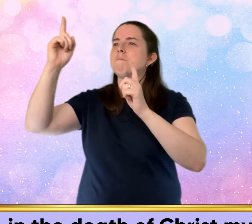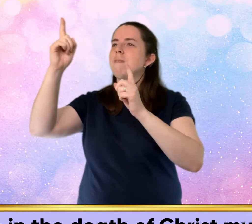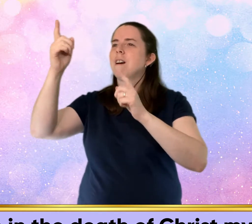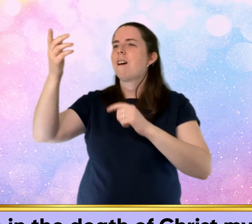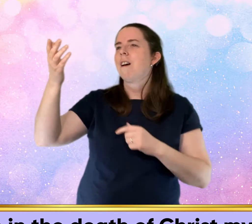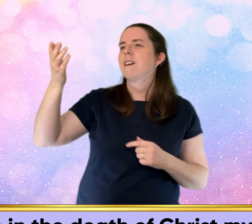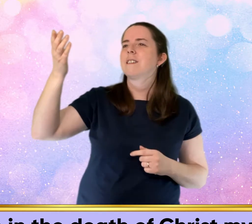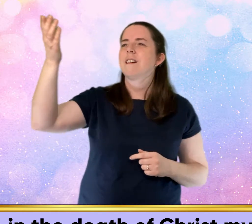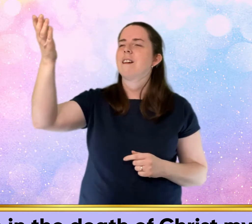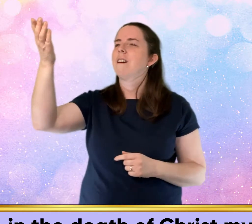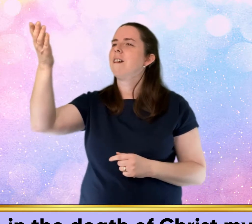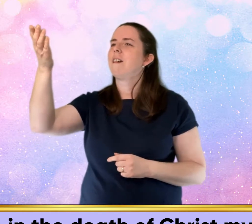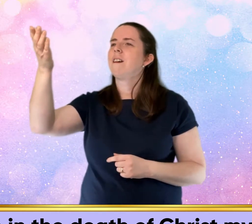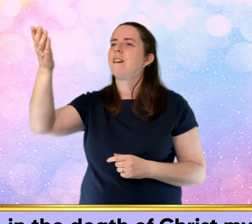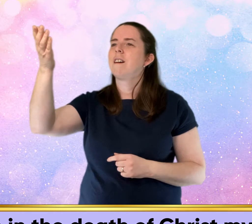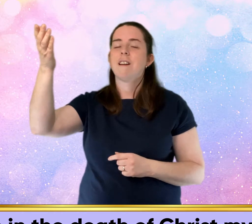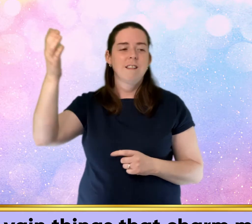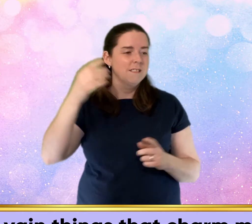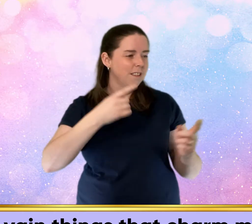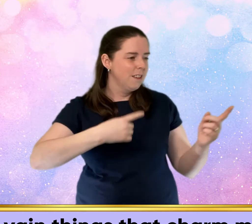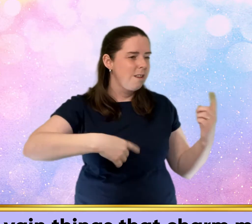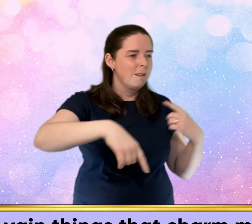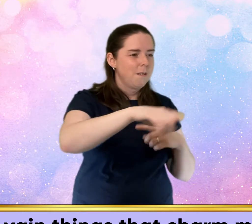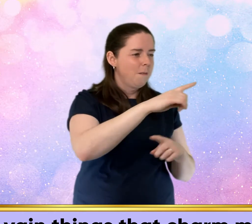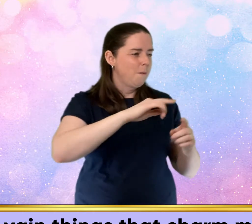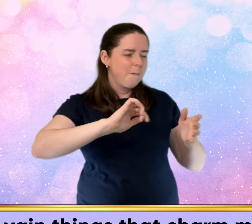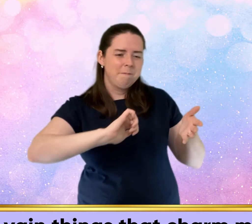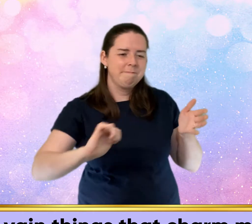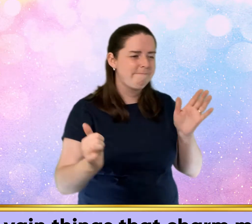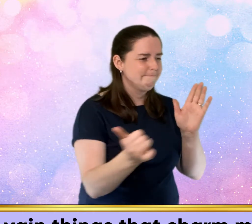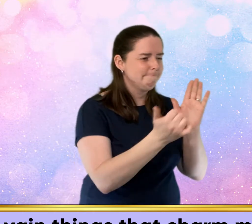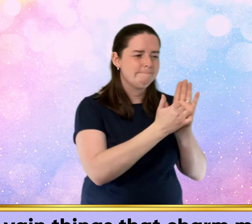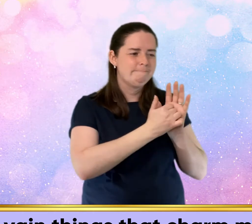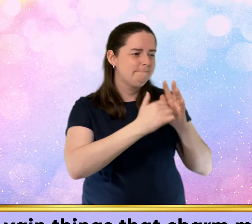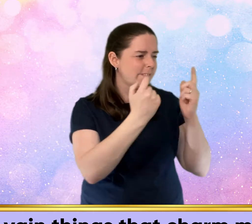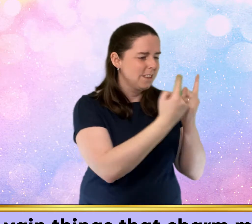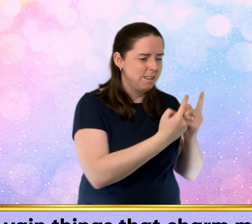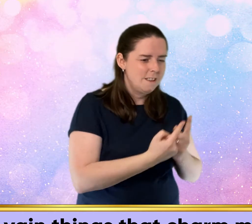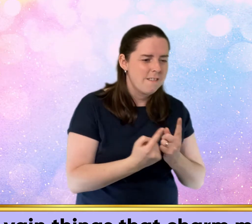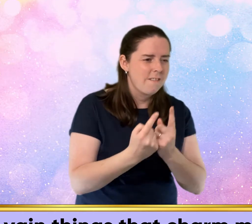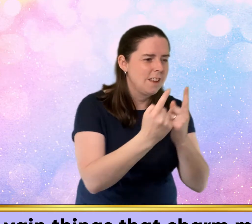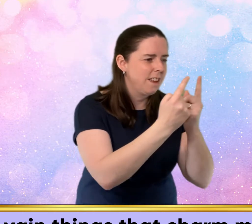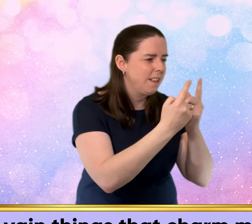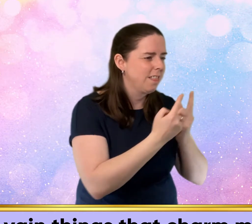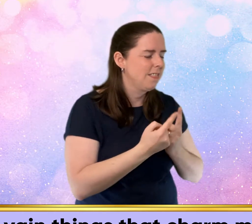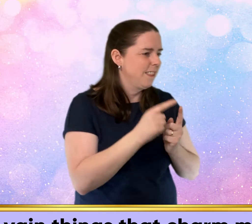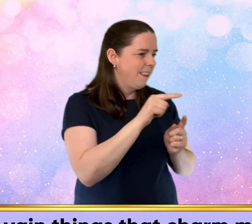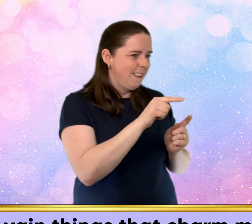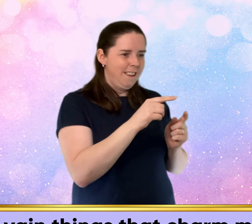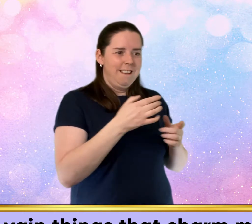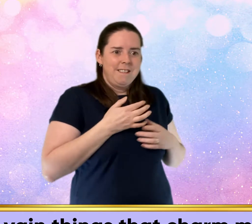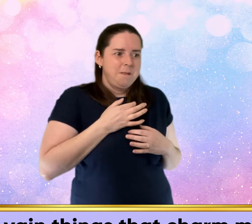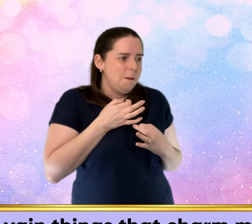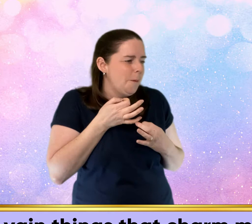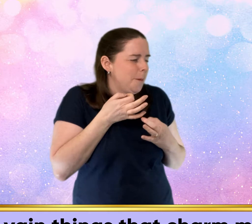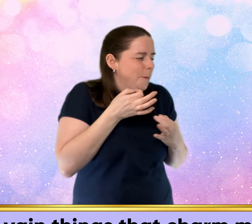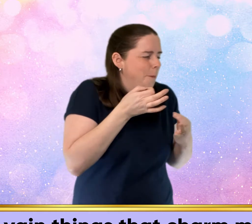God All the vain things That